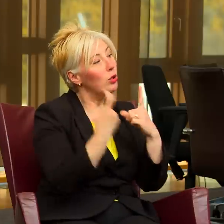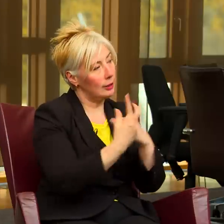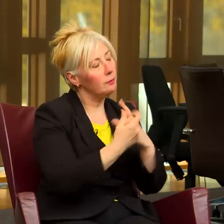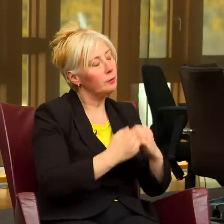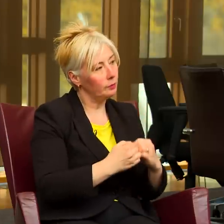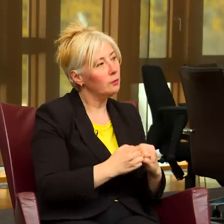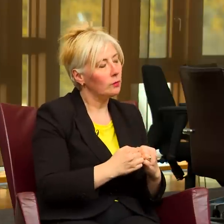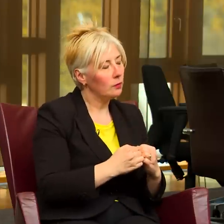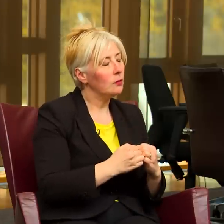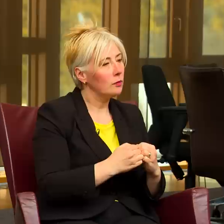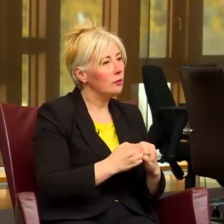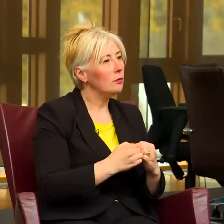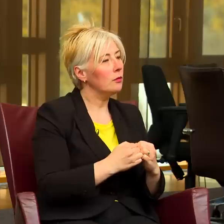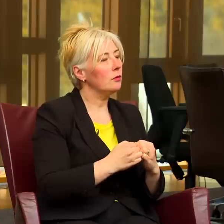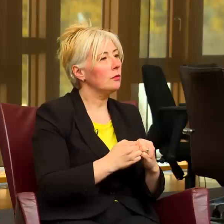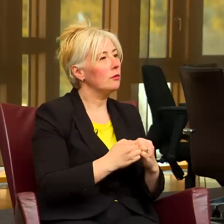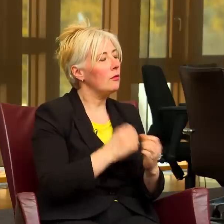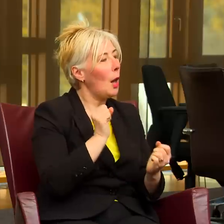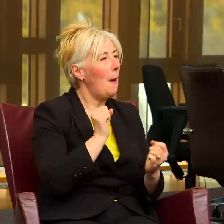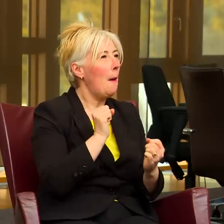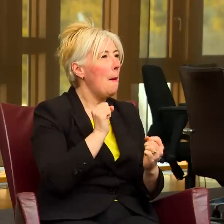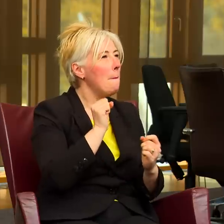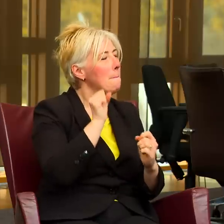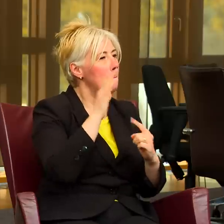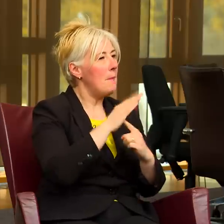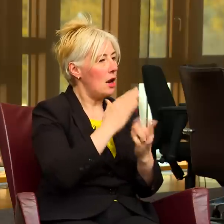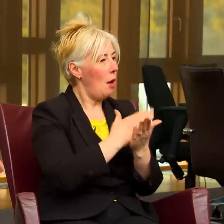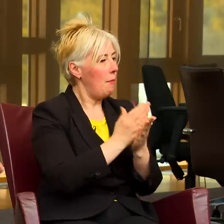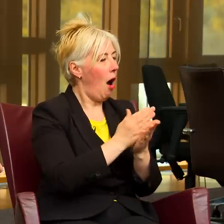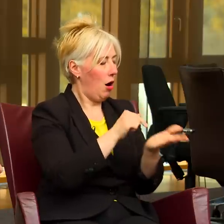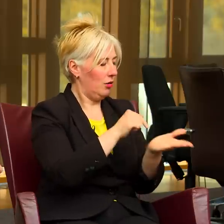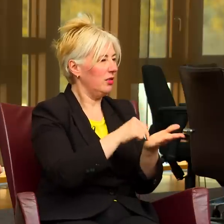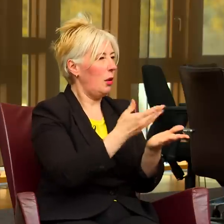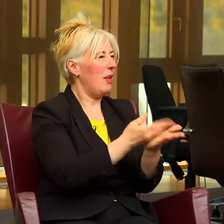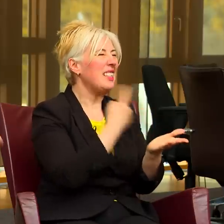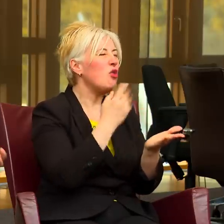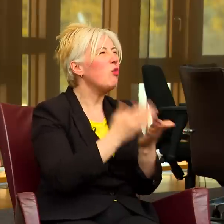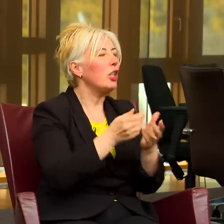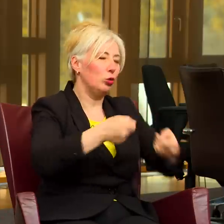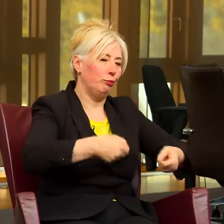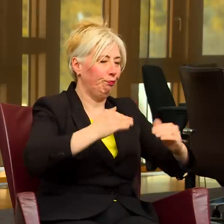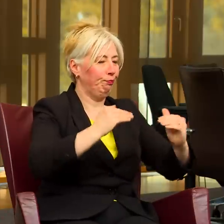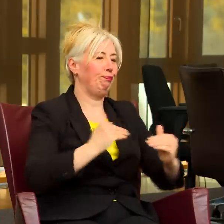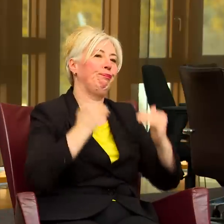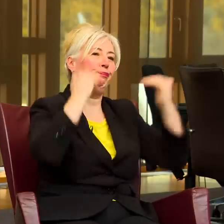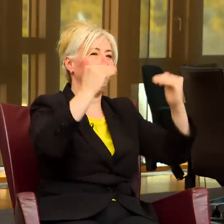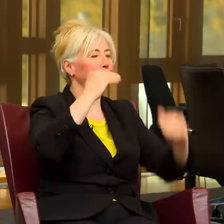the main thrust of the Bill is to increase the profile of BSL users a bit like the Gaelic Language Bill did,